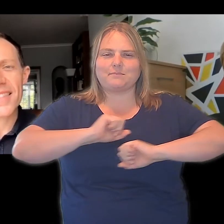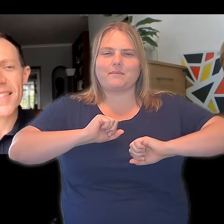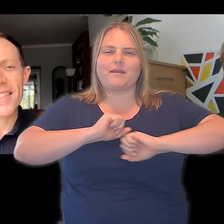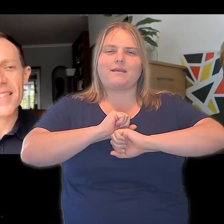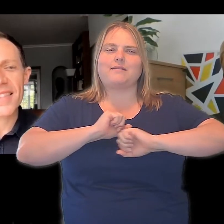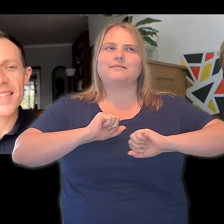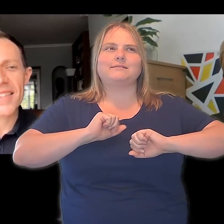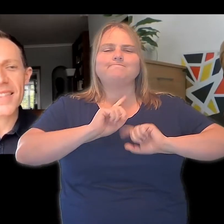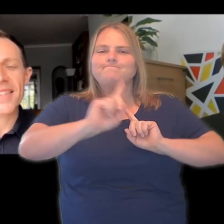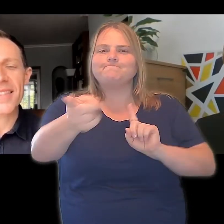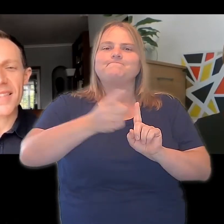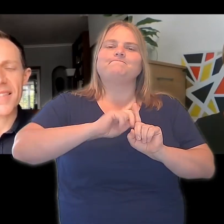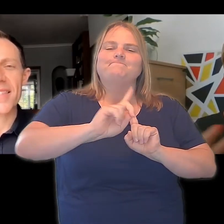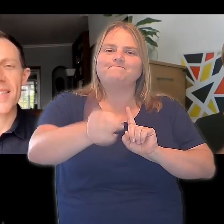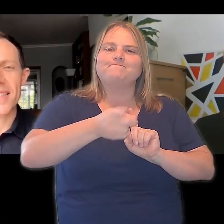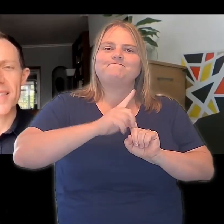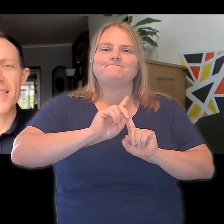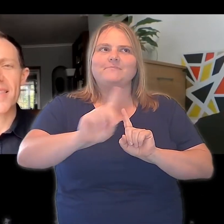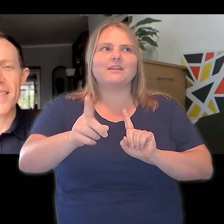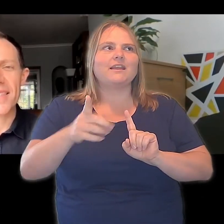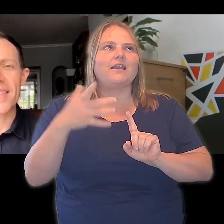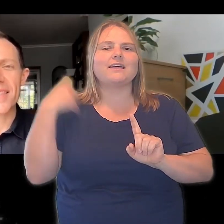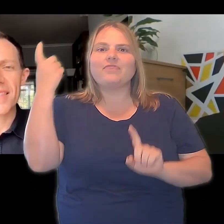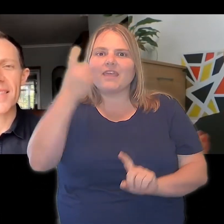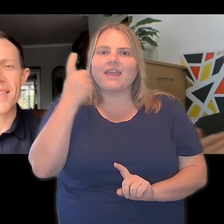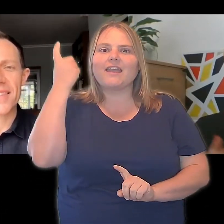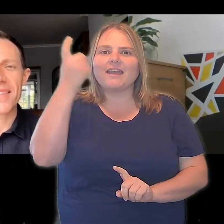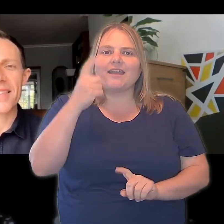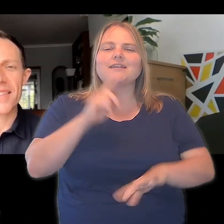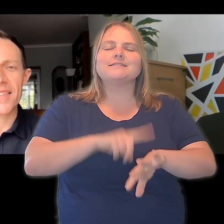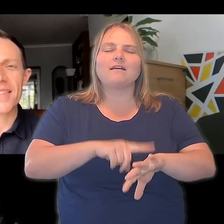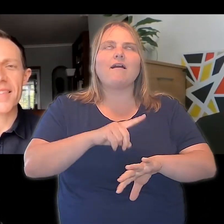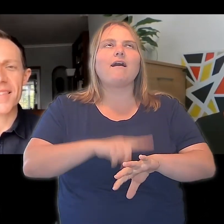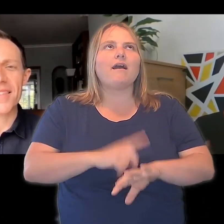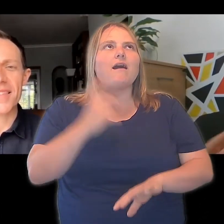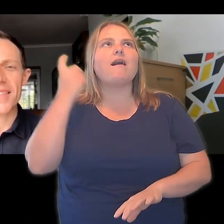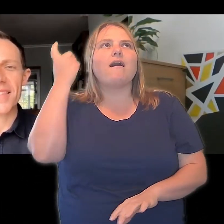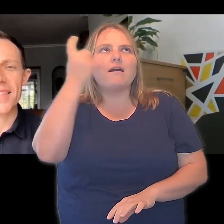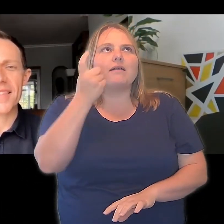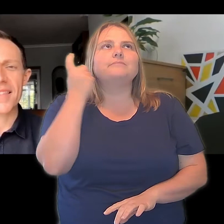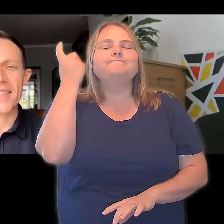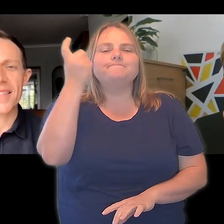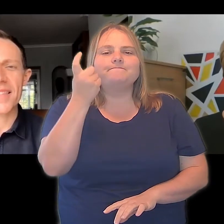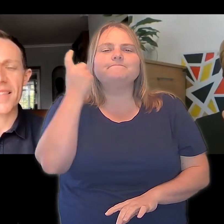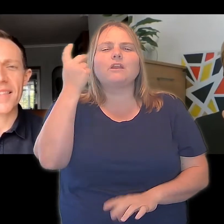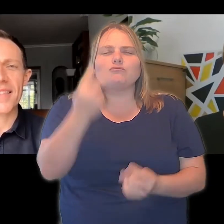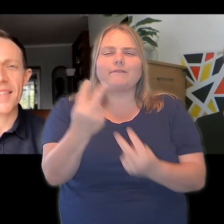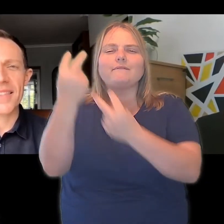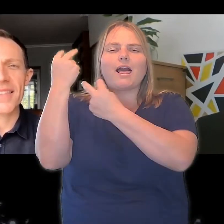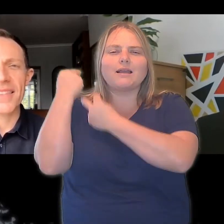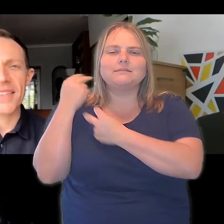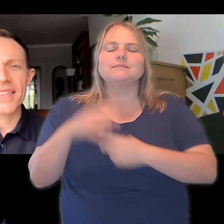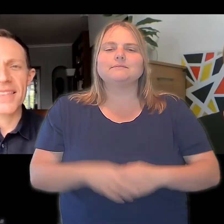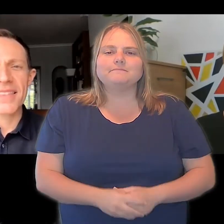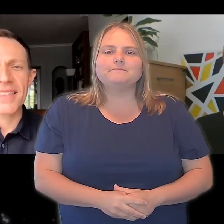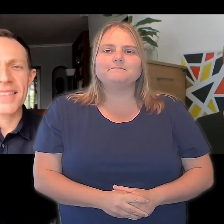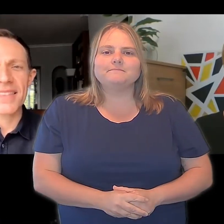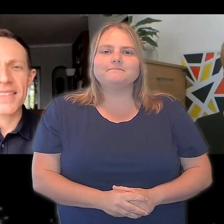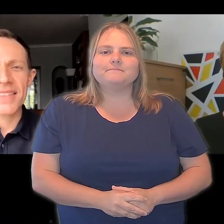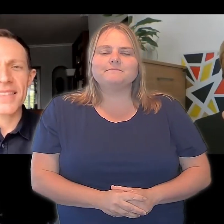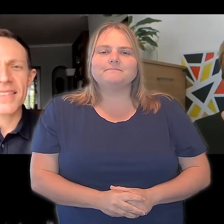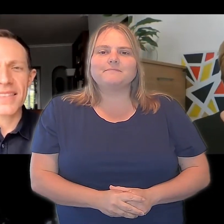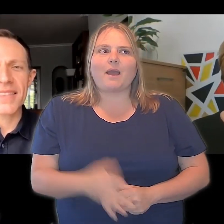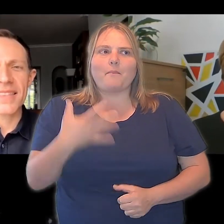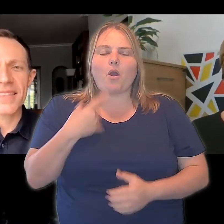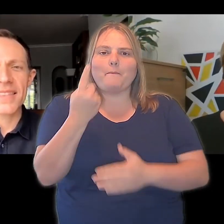just going up and down and, um, doing lunch, you can kind of give you time to sort of, uh, think and reflect. And, and probably at that point when I'm on my